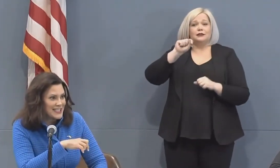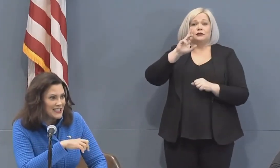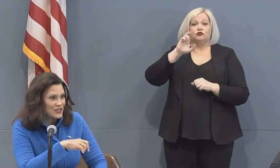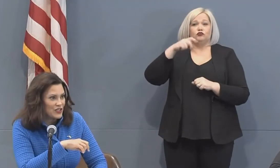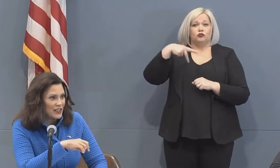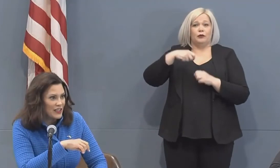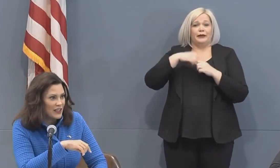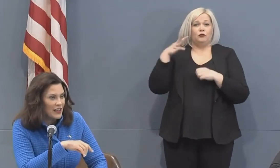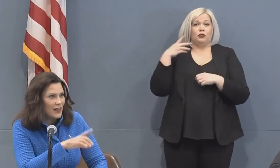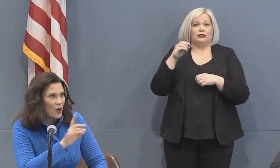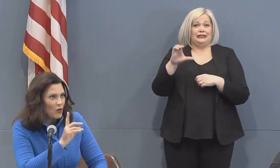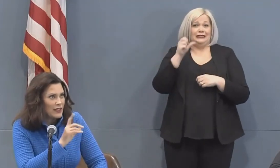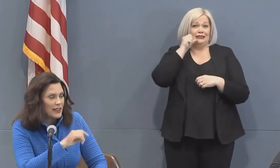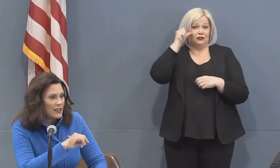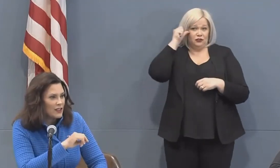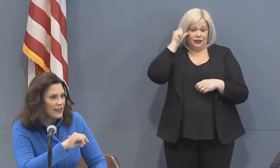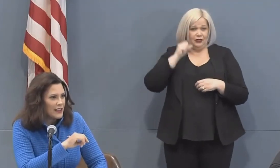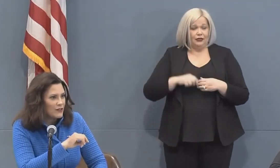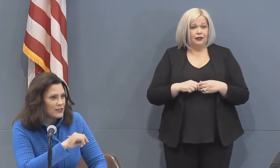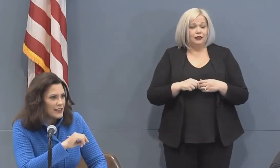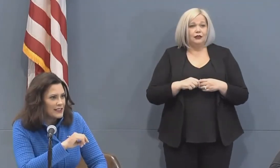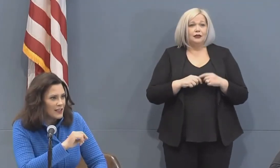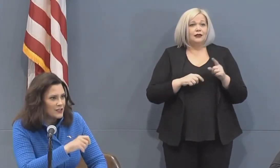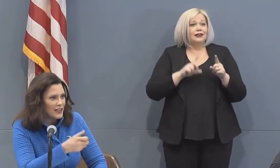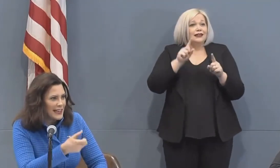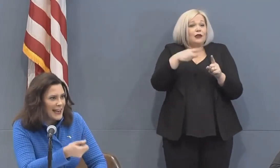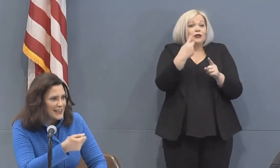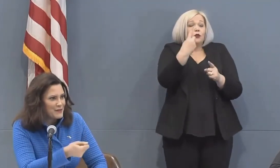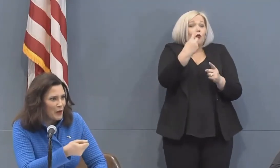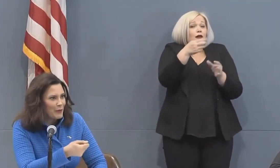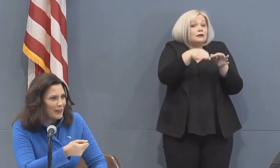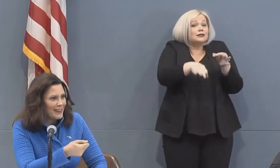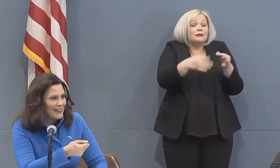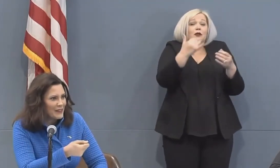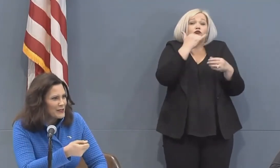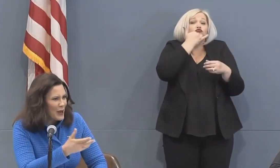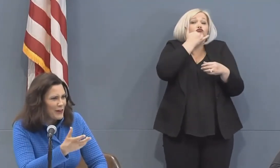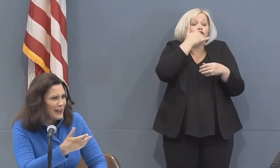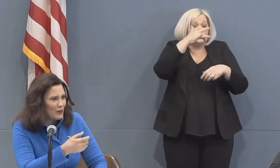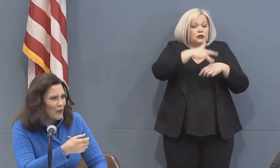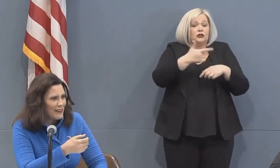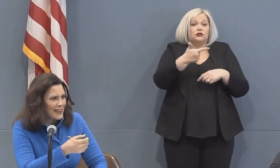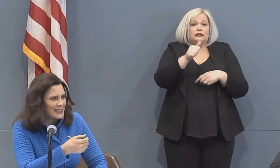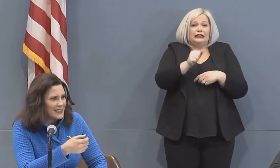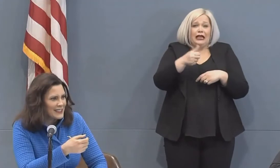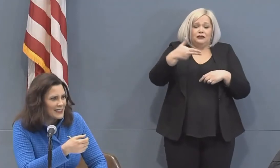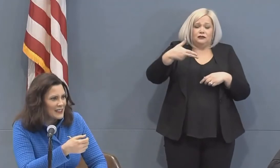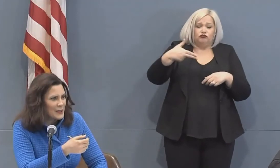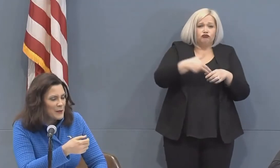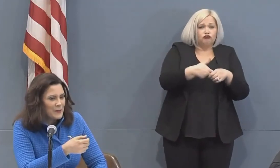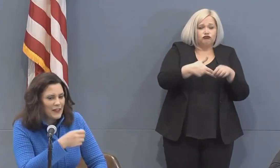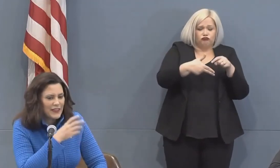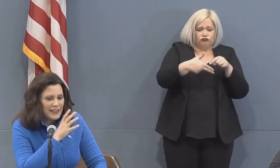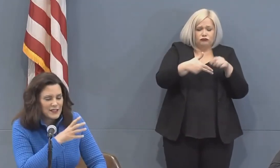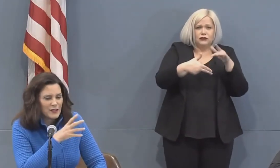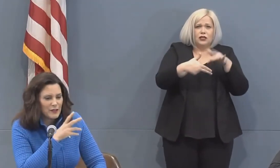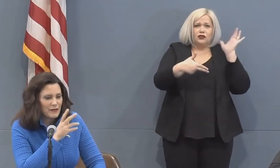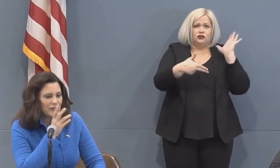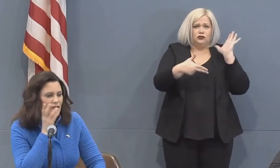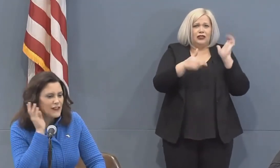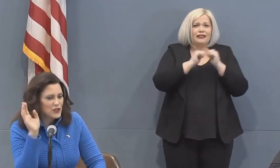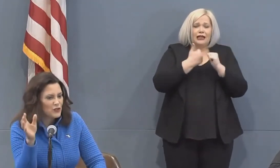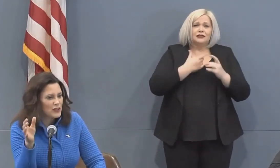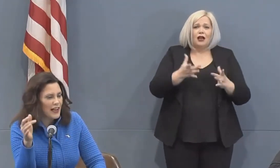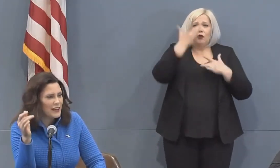washington dc yesterday the only thing he could think of was that he touched a gas pump was how we got covet 19. that's